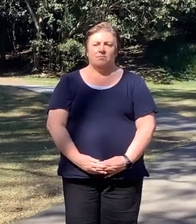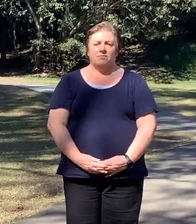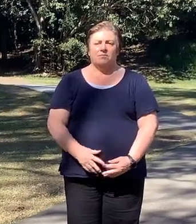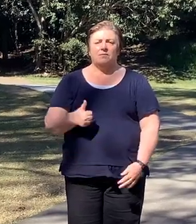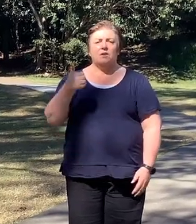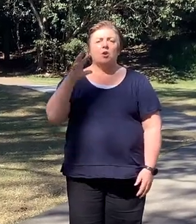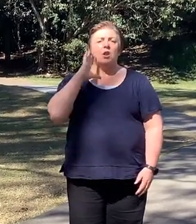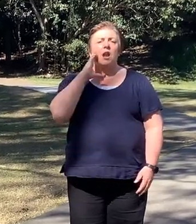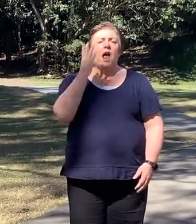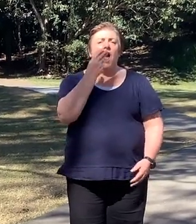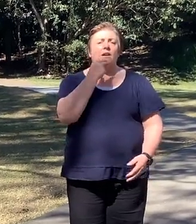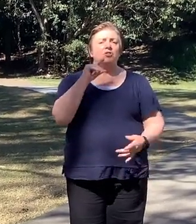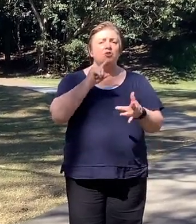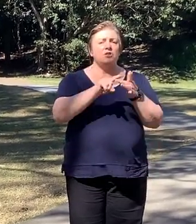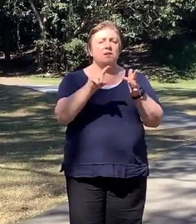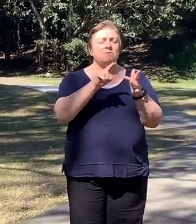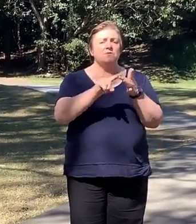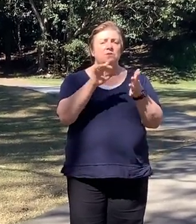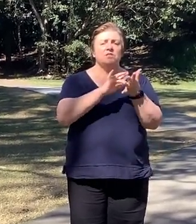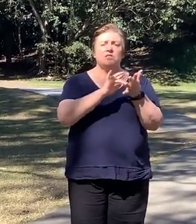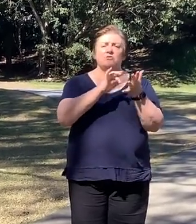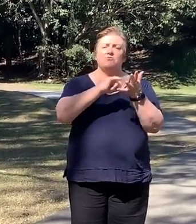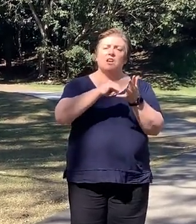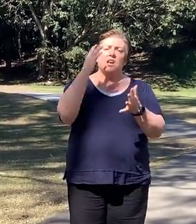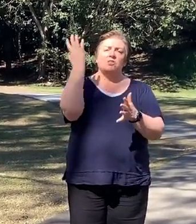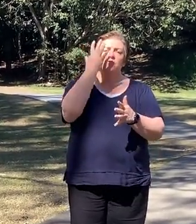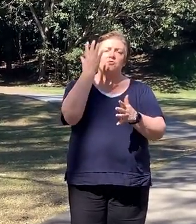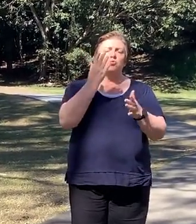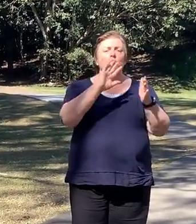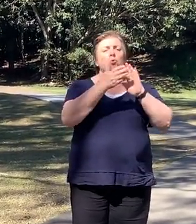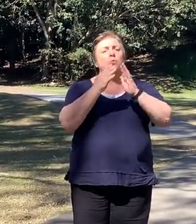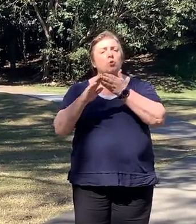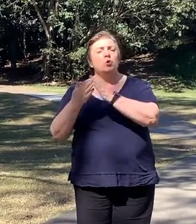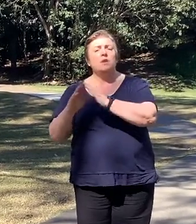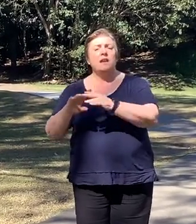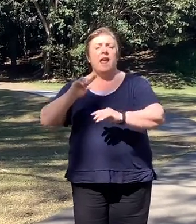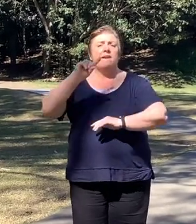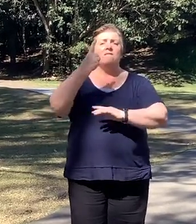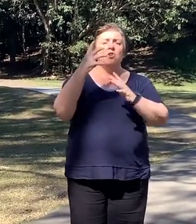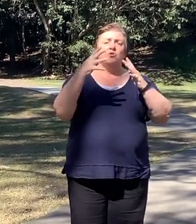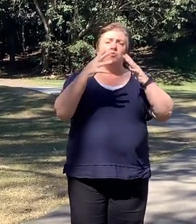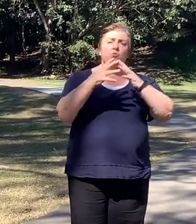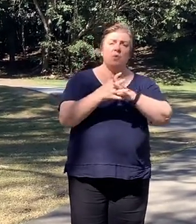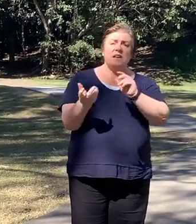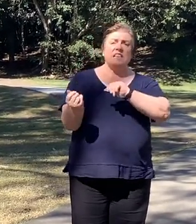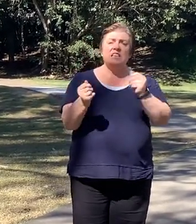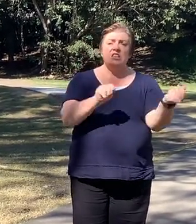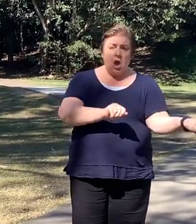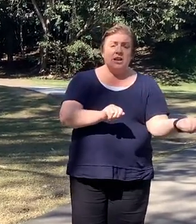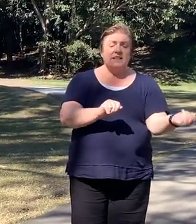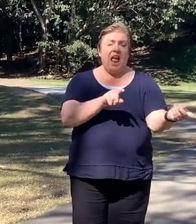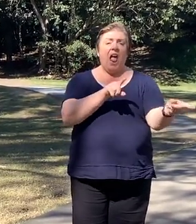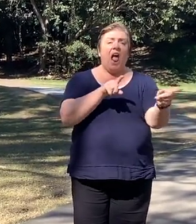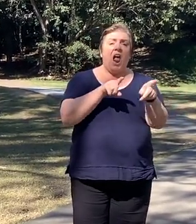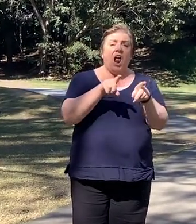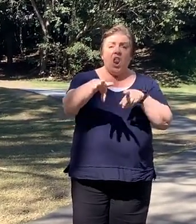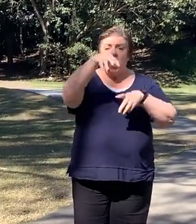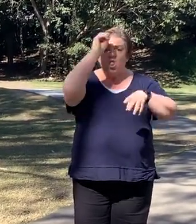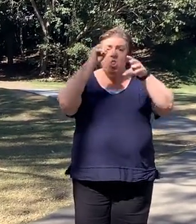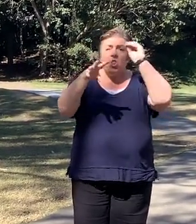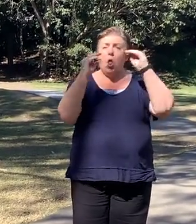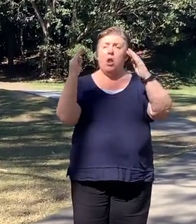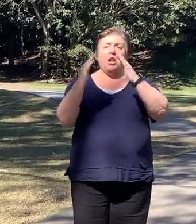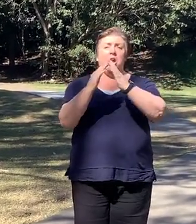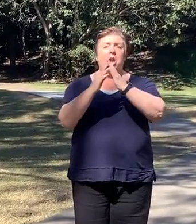Good afternoon, Hittswich Central State School community. Well, our first week of lockdown and learning from home has just about come to an end.